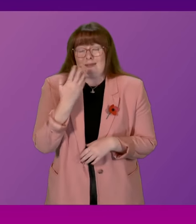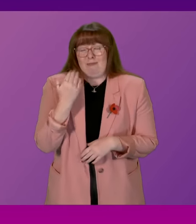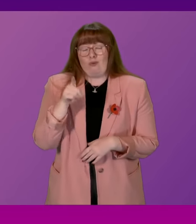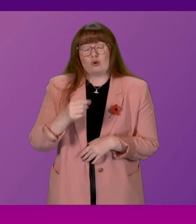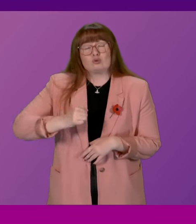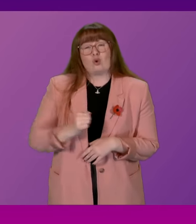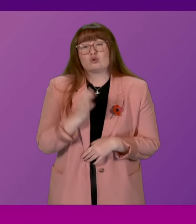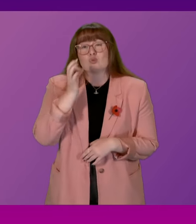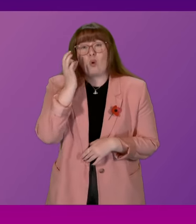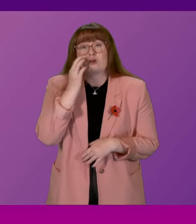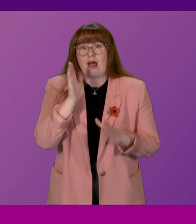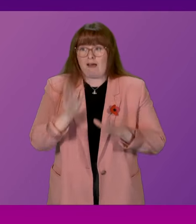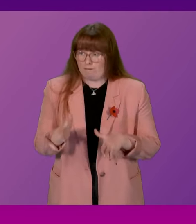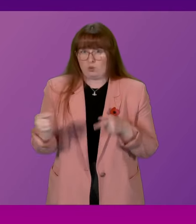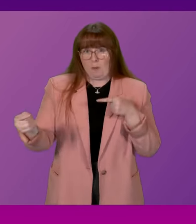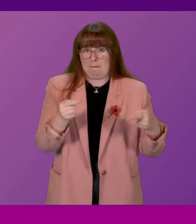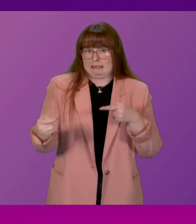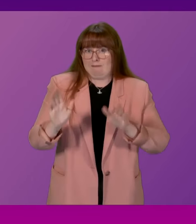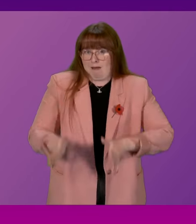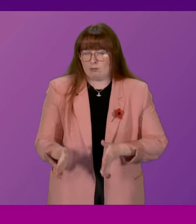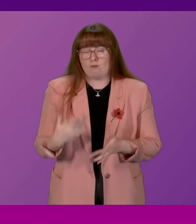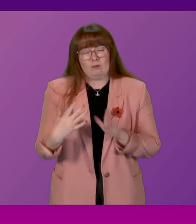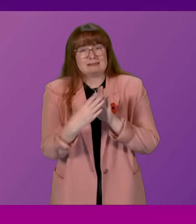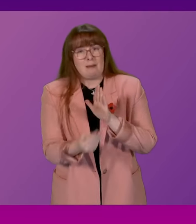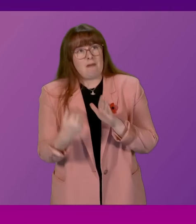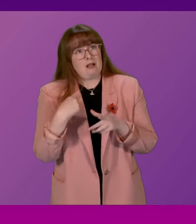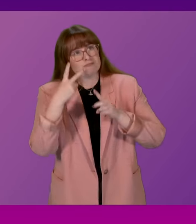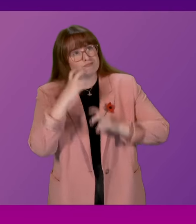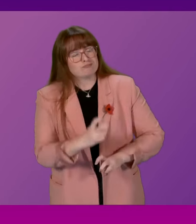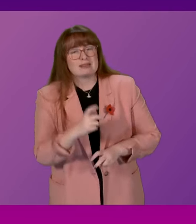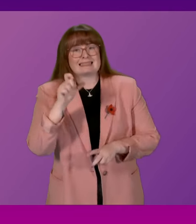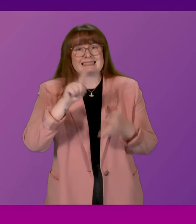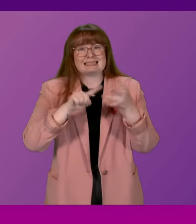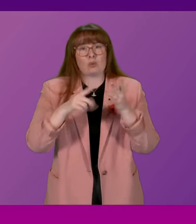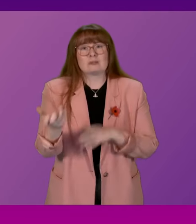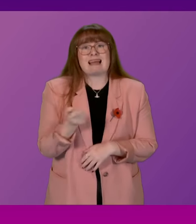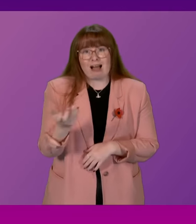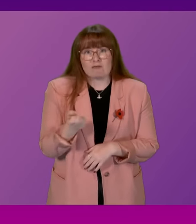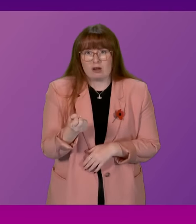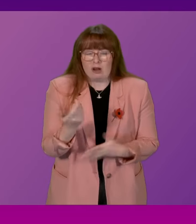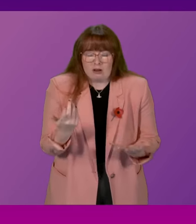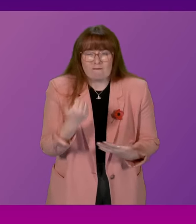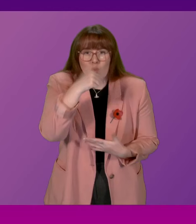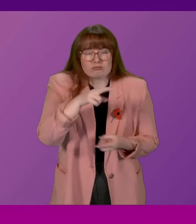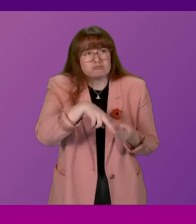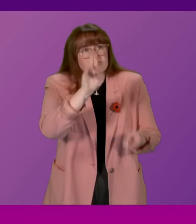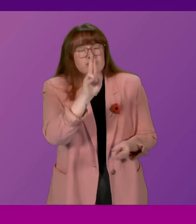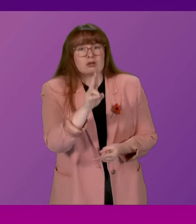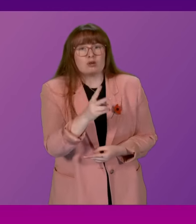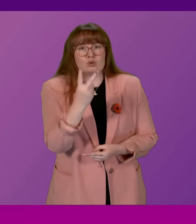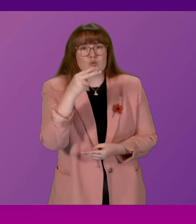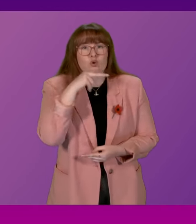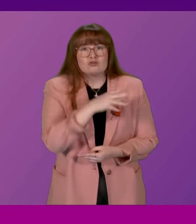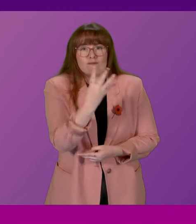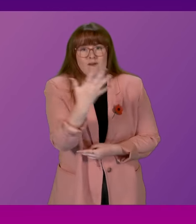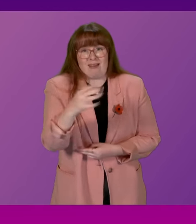water does have to be competitive. If I looked at, for example, the CEO's salary, it is, of course, a high salary, £245